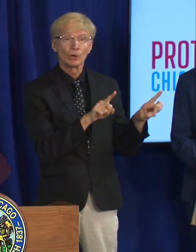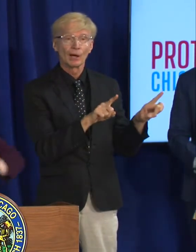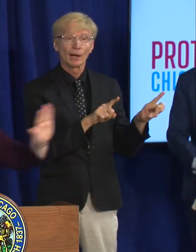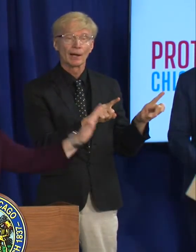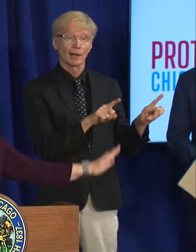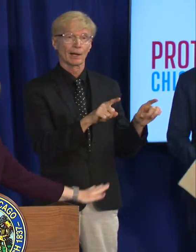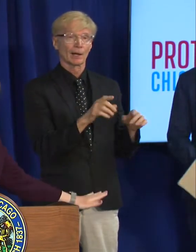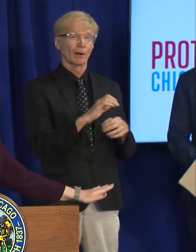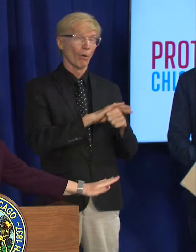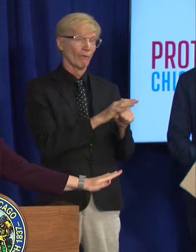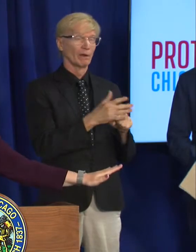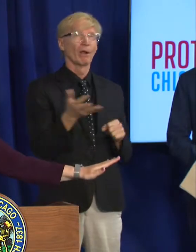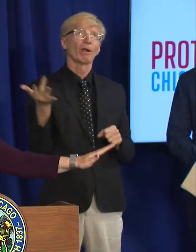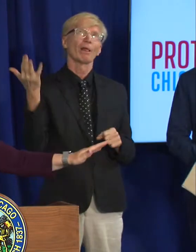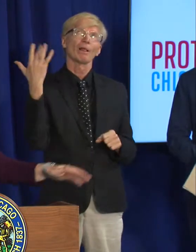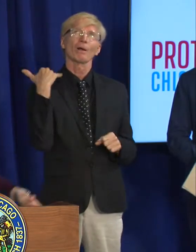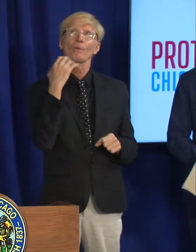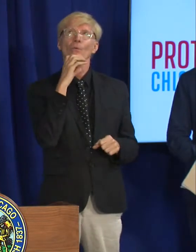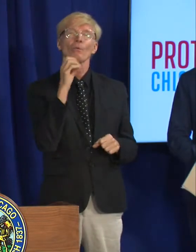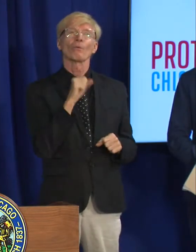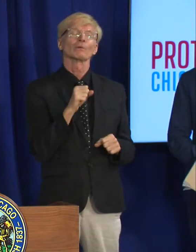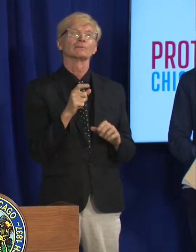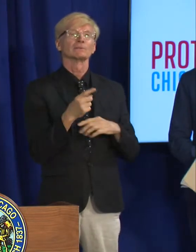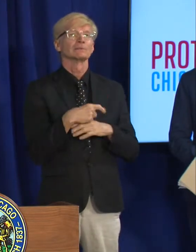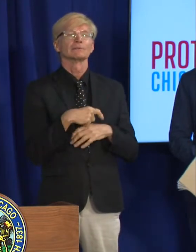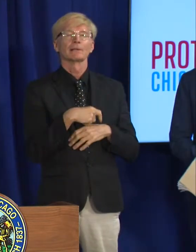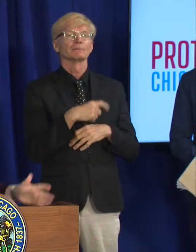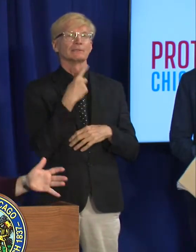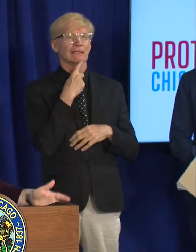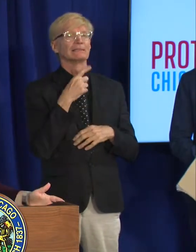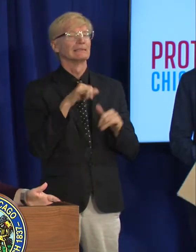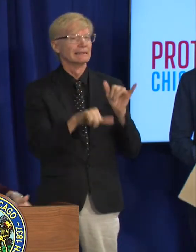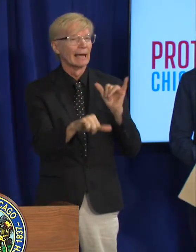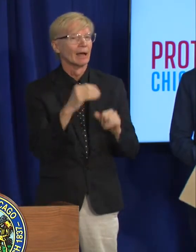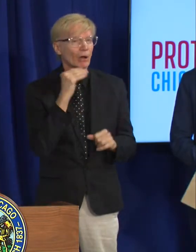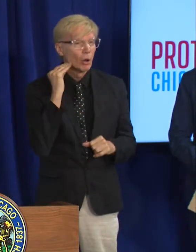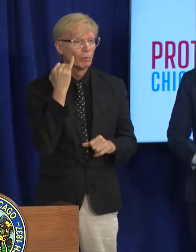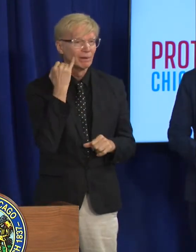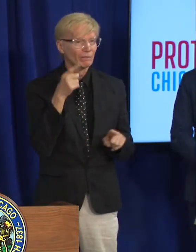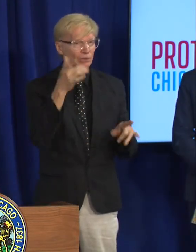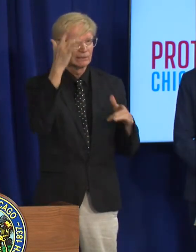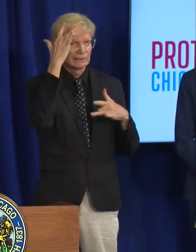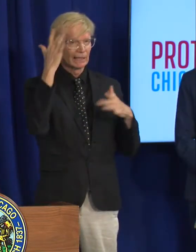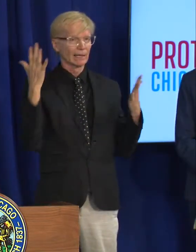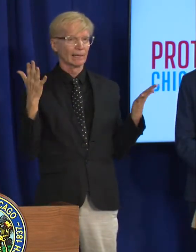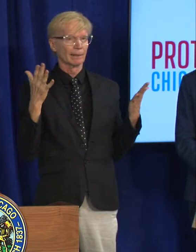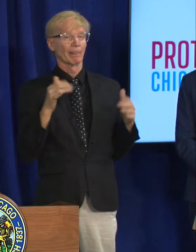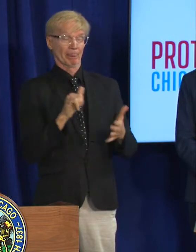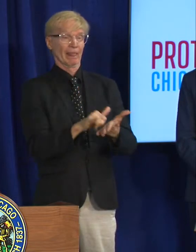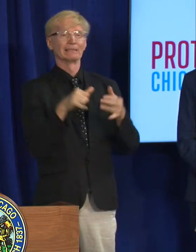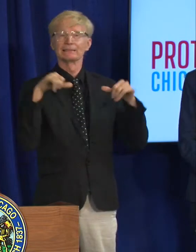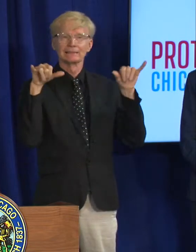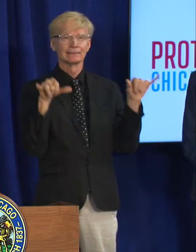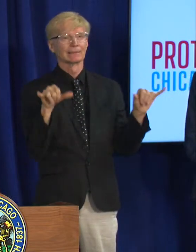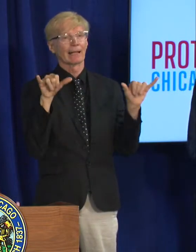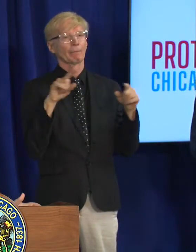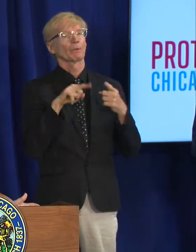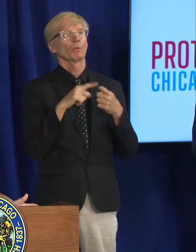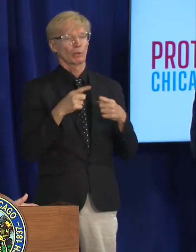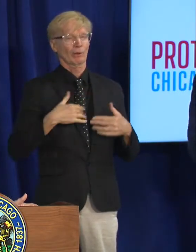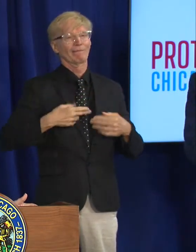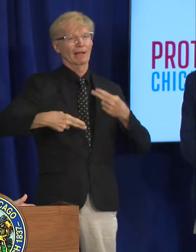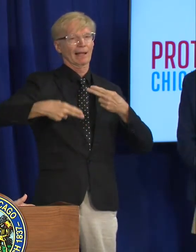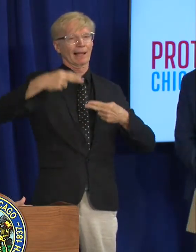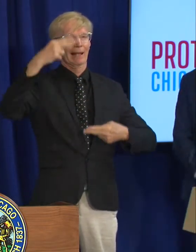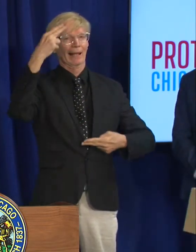way back in the very beginning was stay home if you're sick essentially and and that applies um when covid levels are